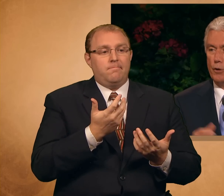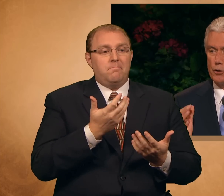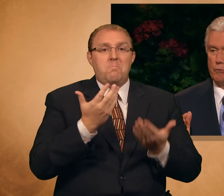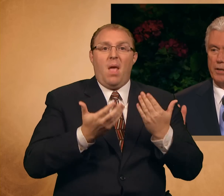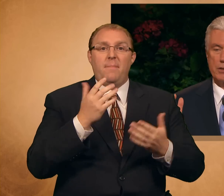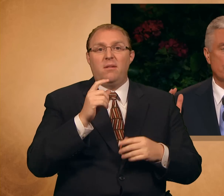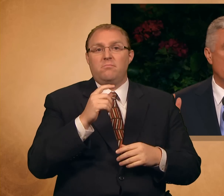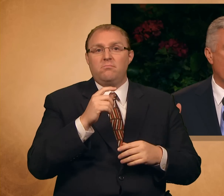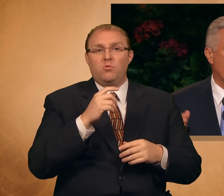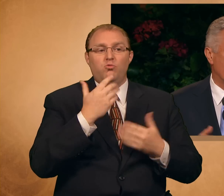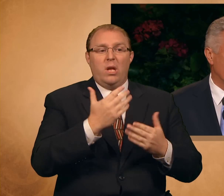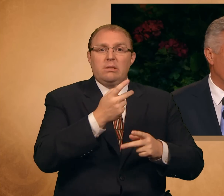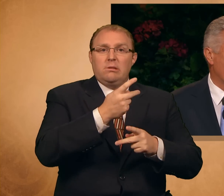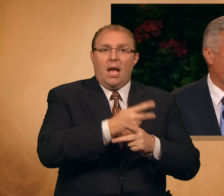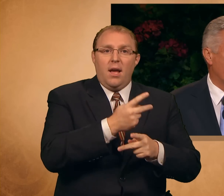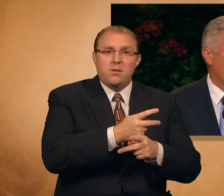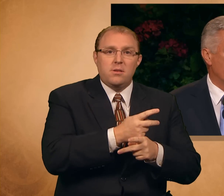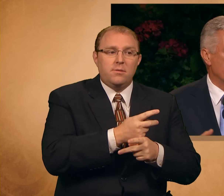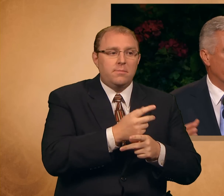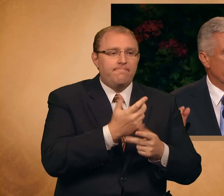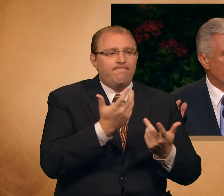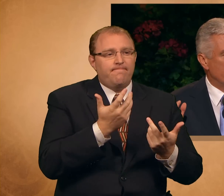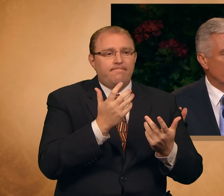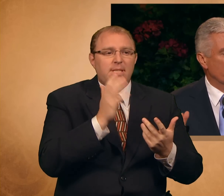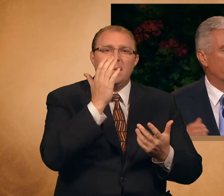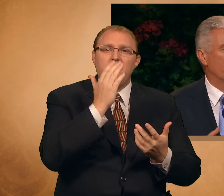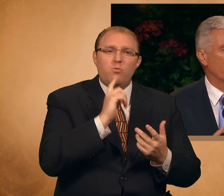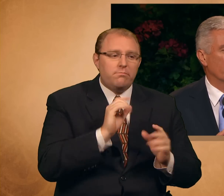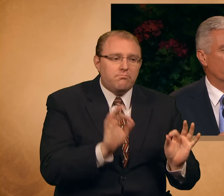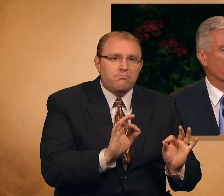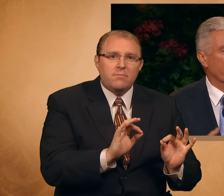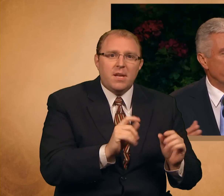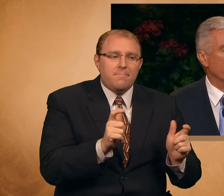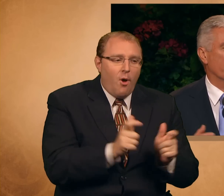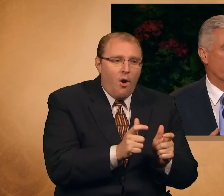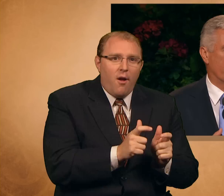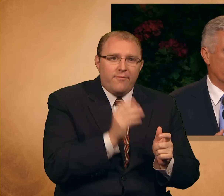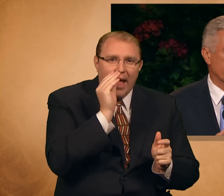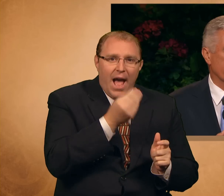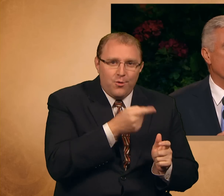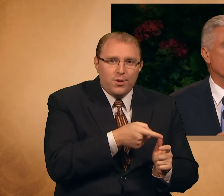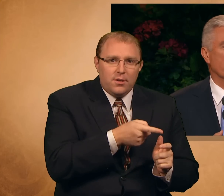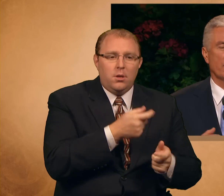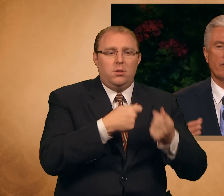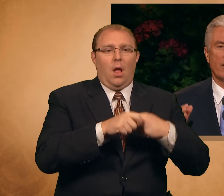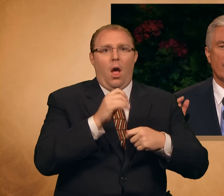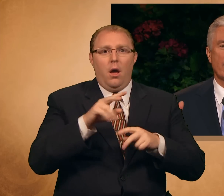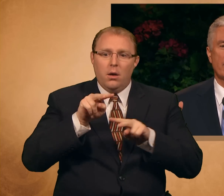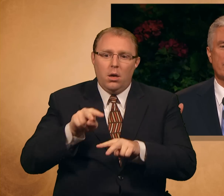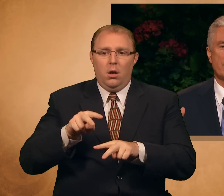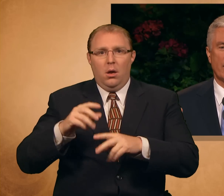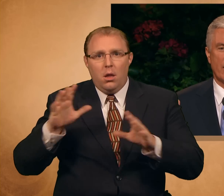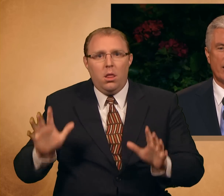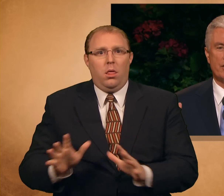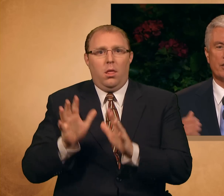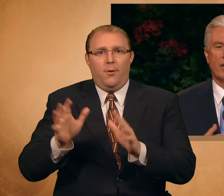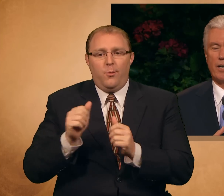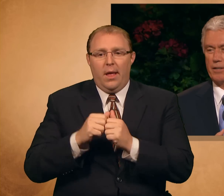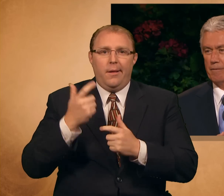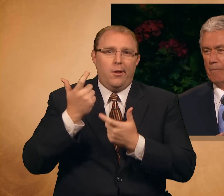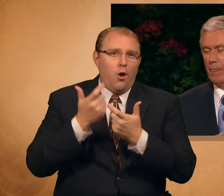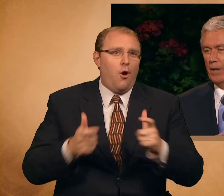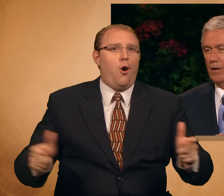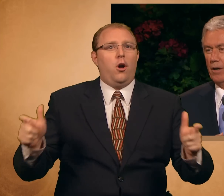mean nurturing small but beautiful forget-me-not flowers instead of a large